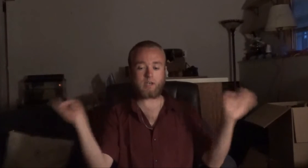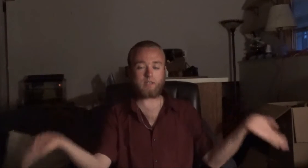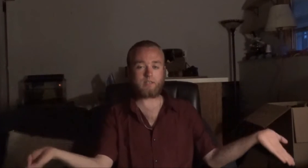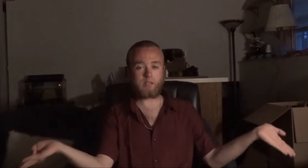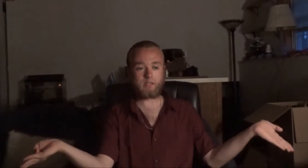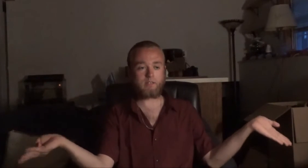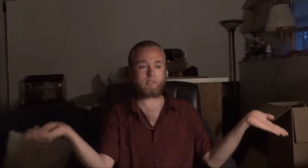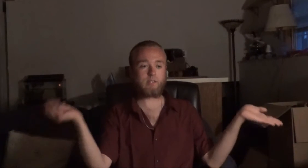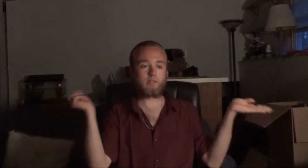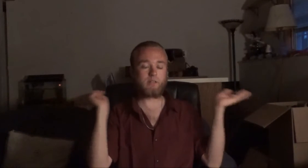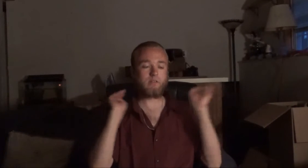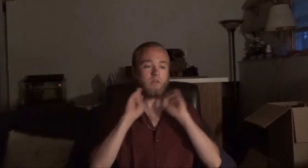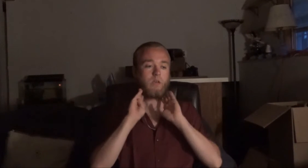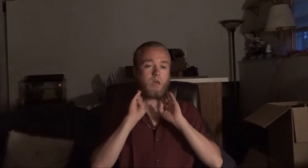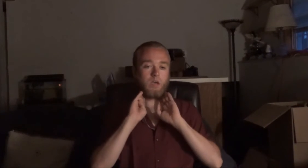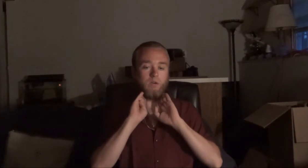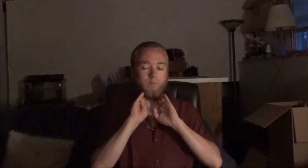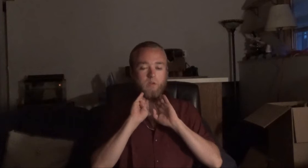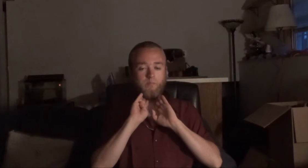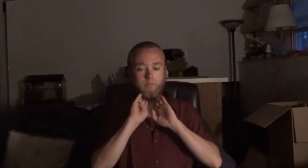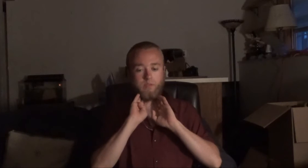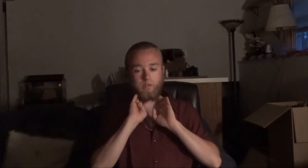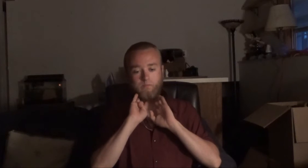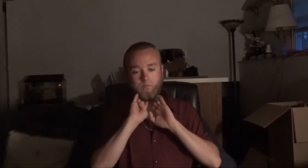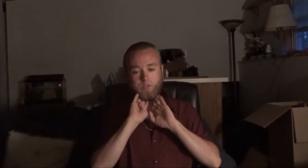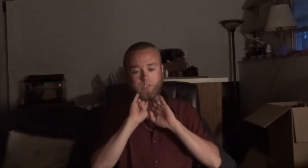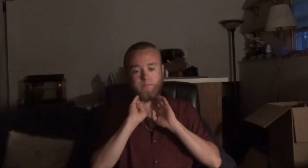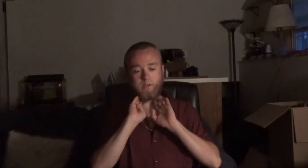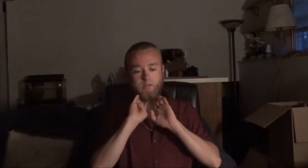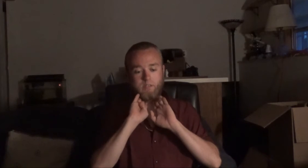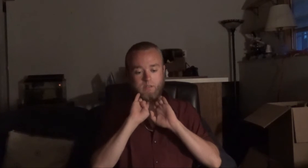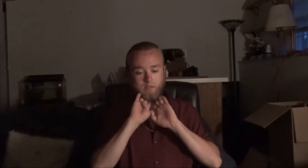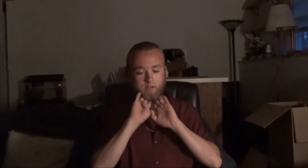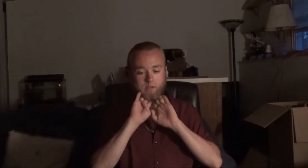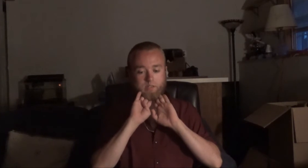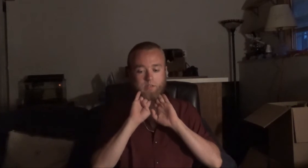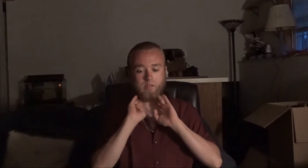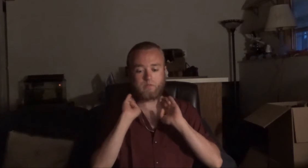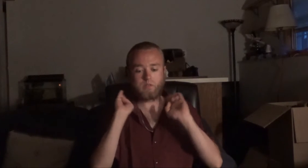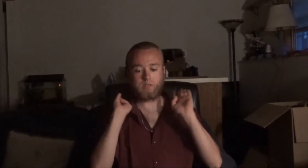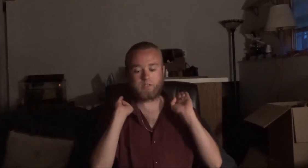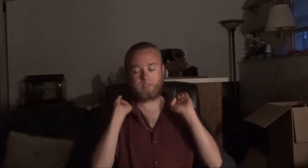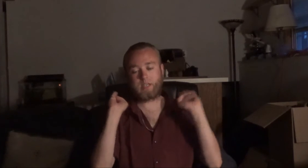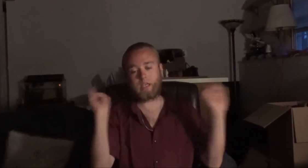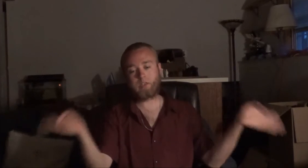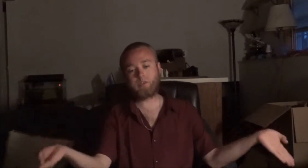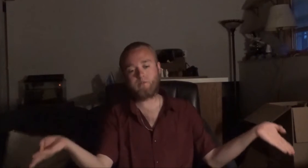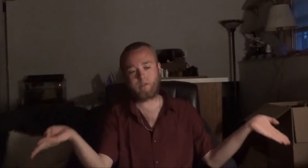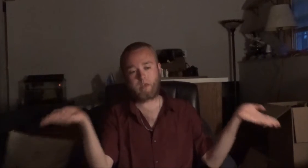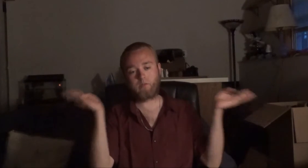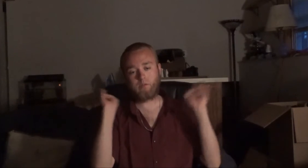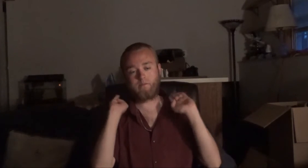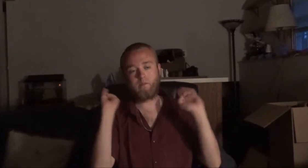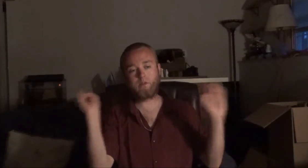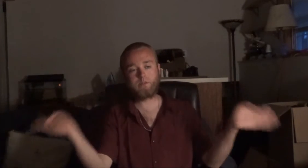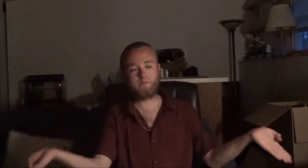guy did. Instead of coming up with, like, conspiracy theories that this was, like, a staged event or a false